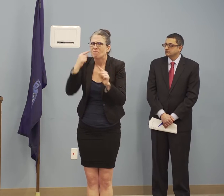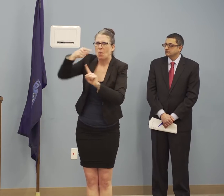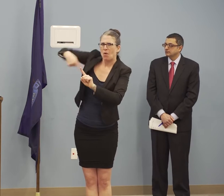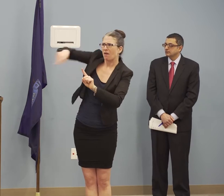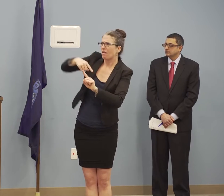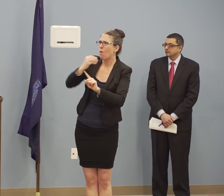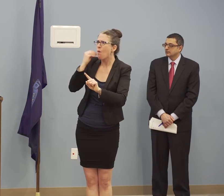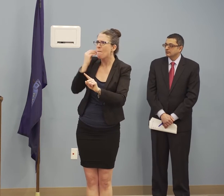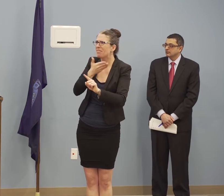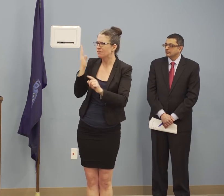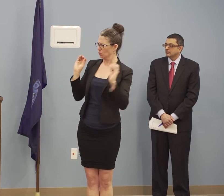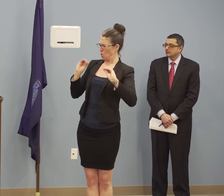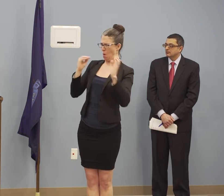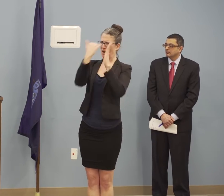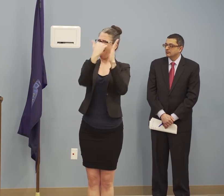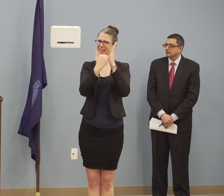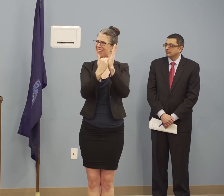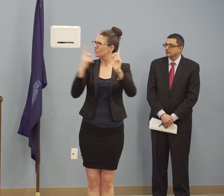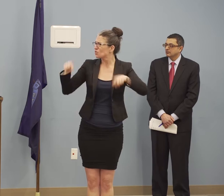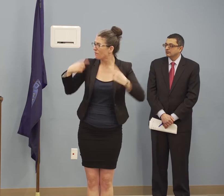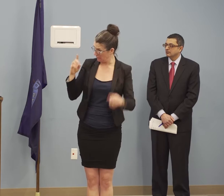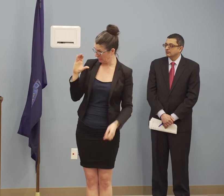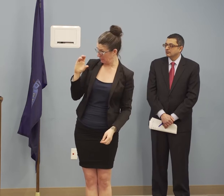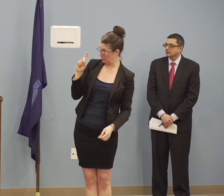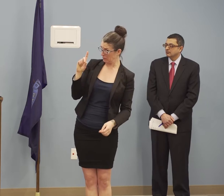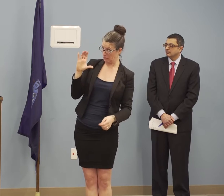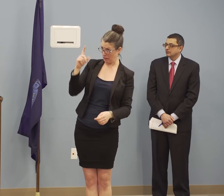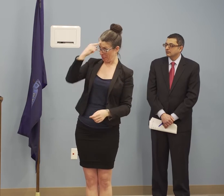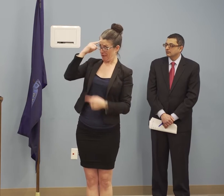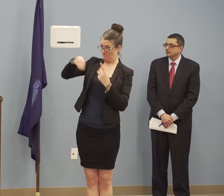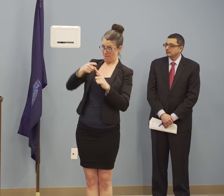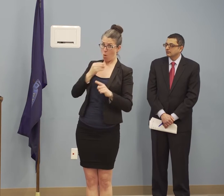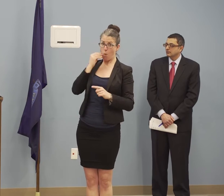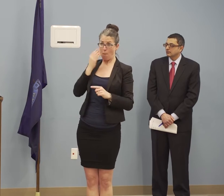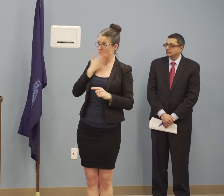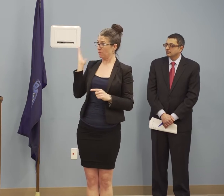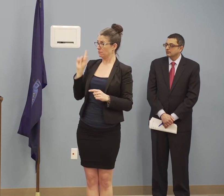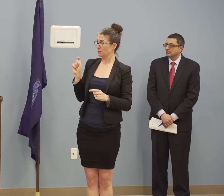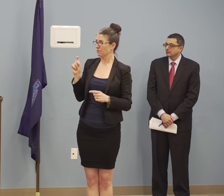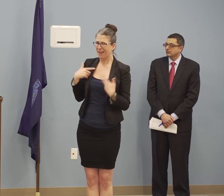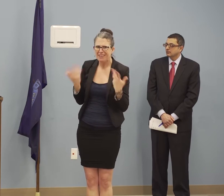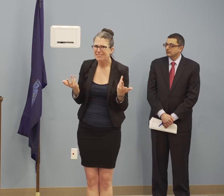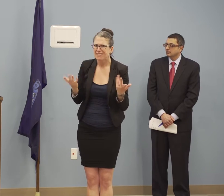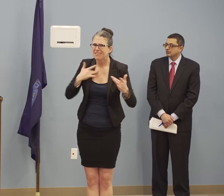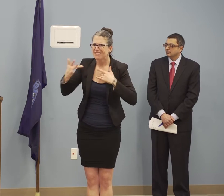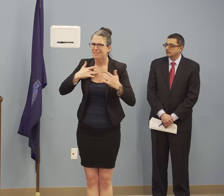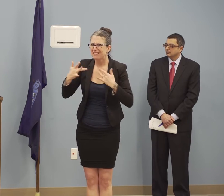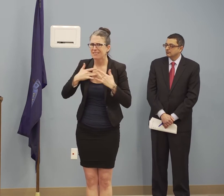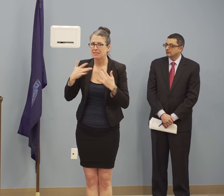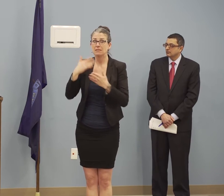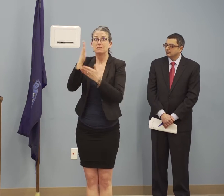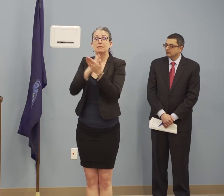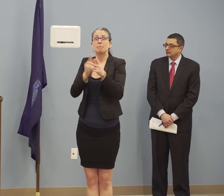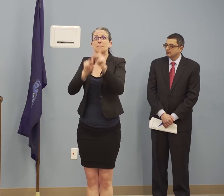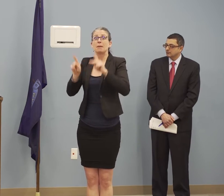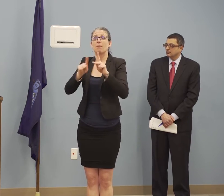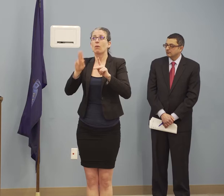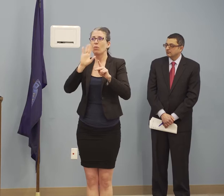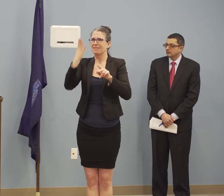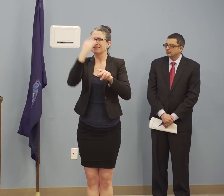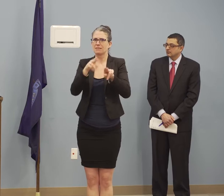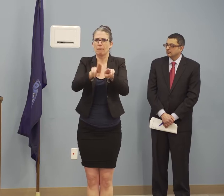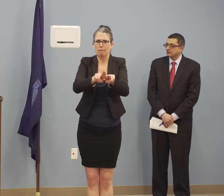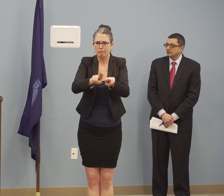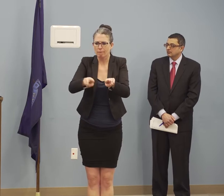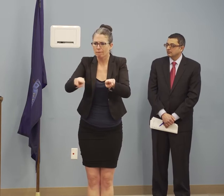And one thing I heard that the city of Portland is doing is having people sleep head-to-toe to create distance, and I'm just wondering